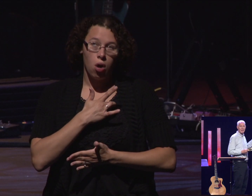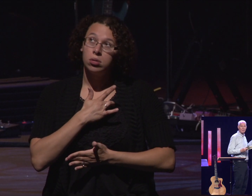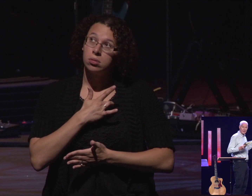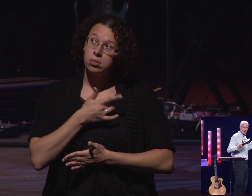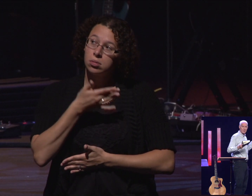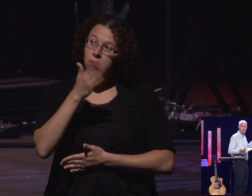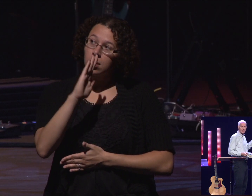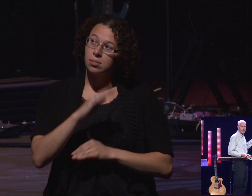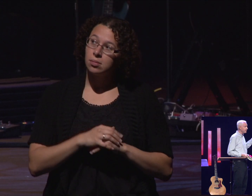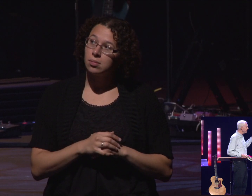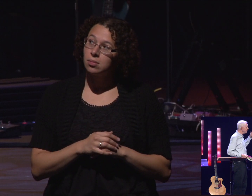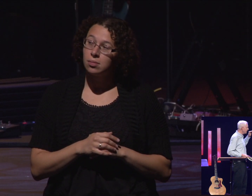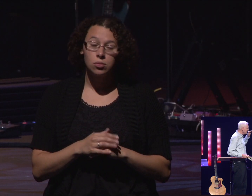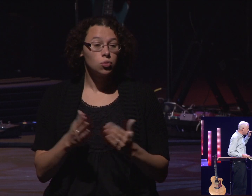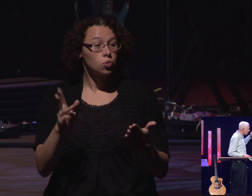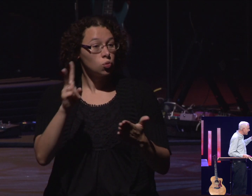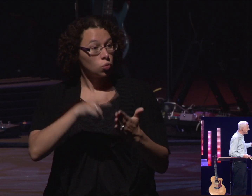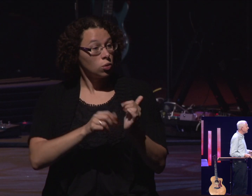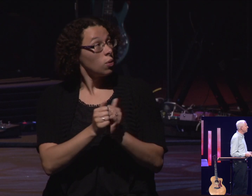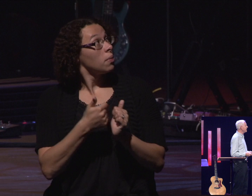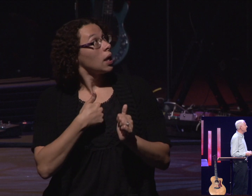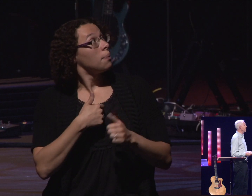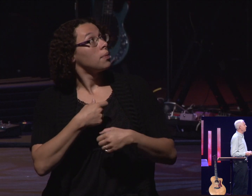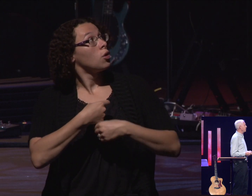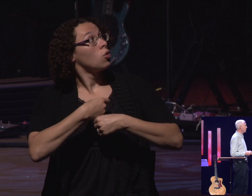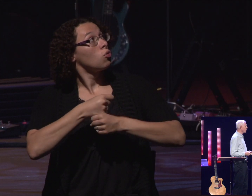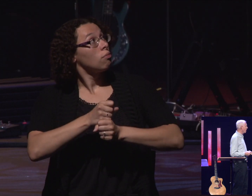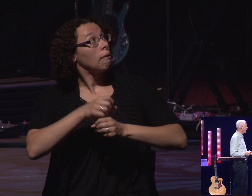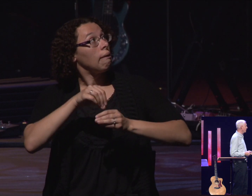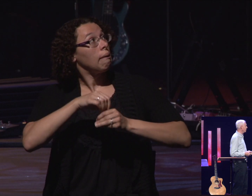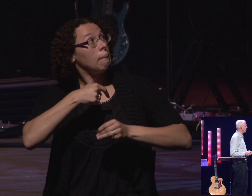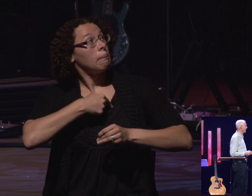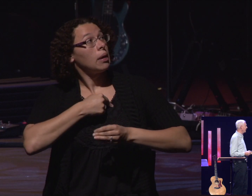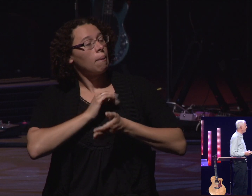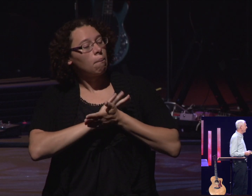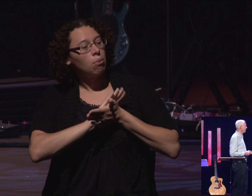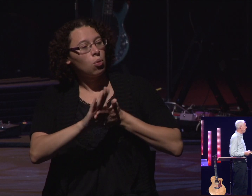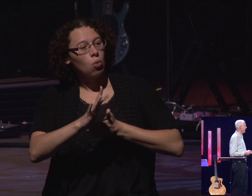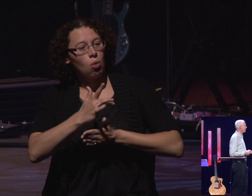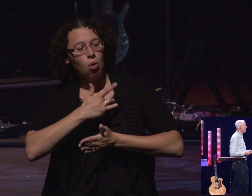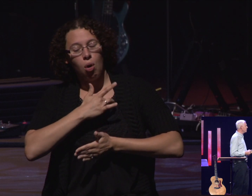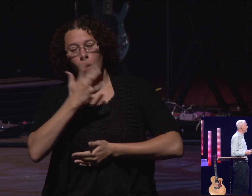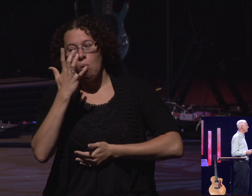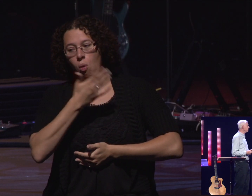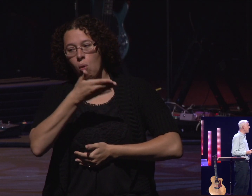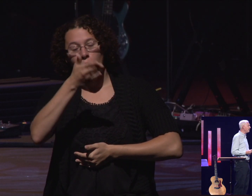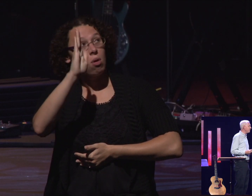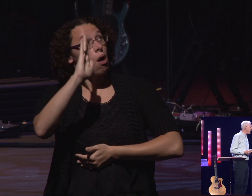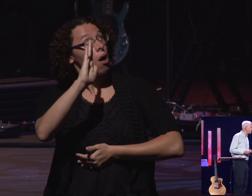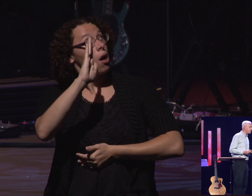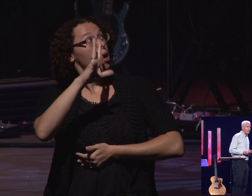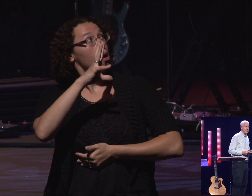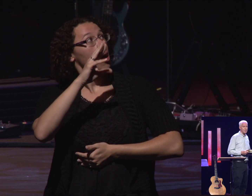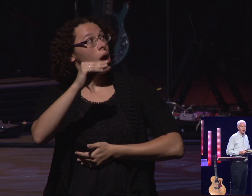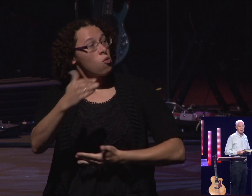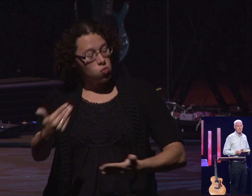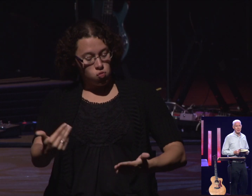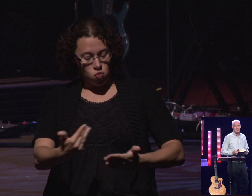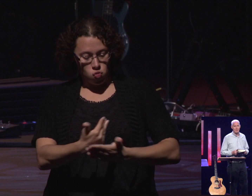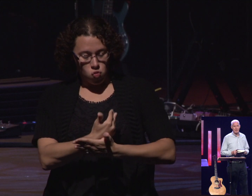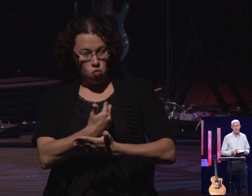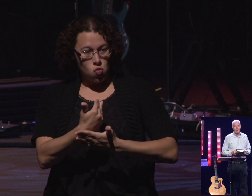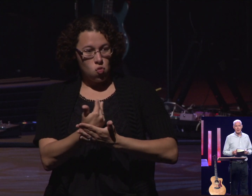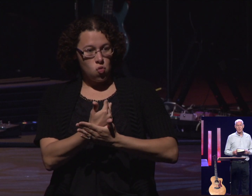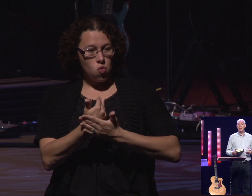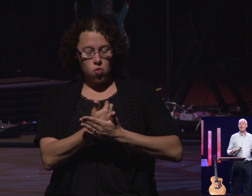prayer with me and read it sincerely? Create in me a pure heart, O God, and renew a steadfast spirit within